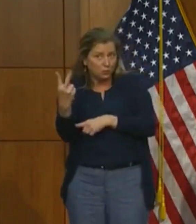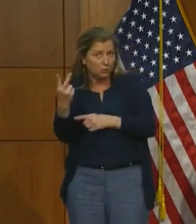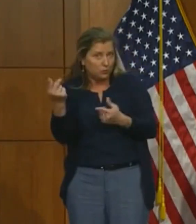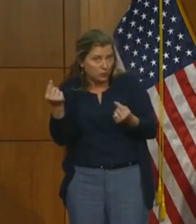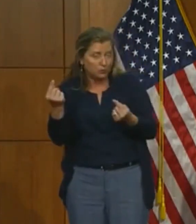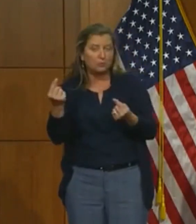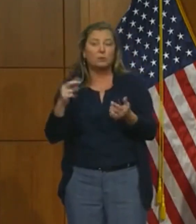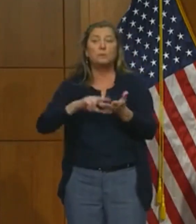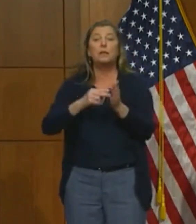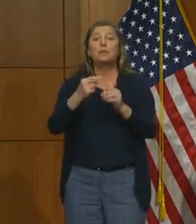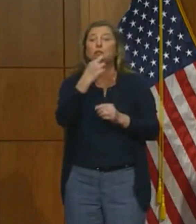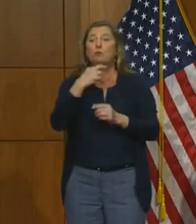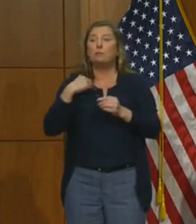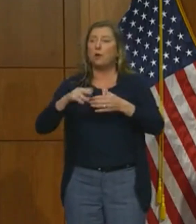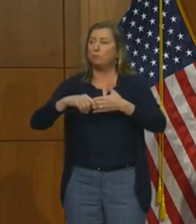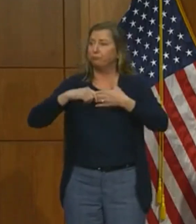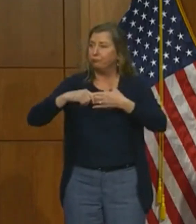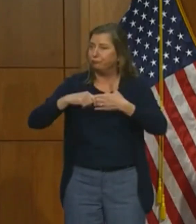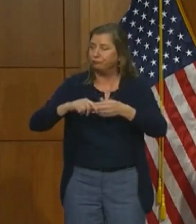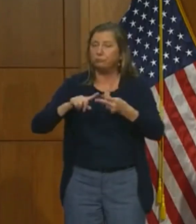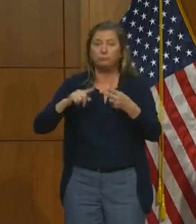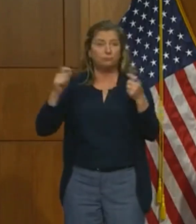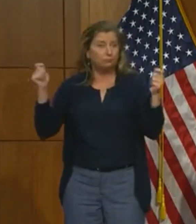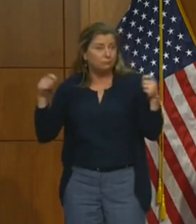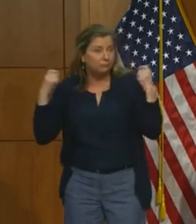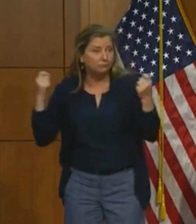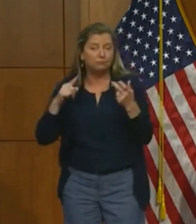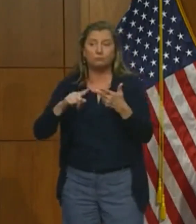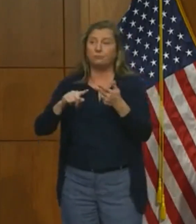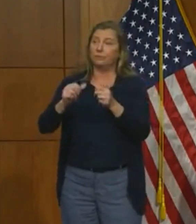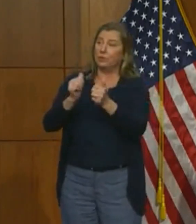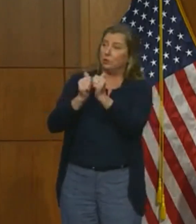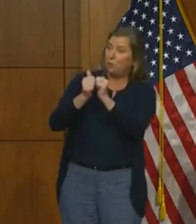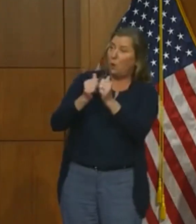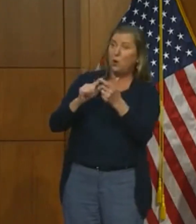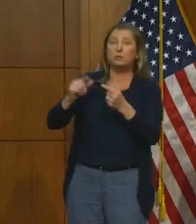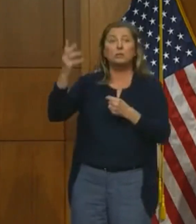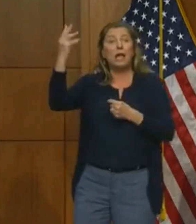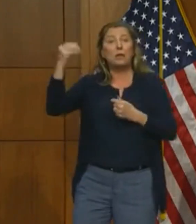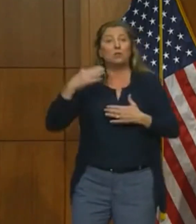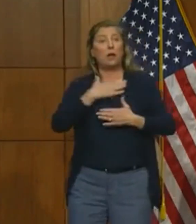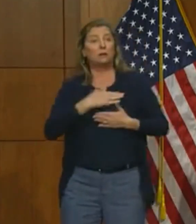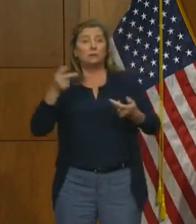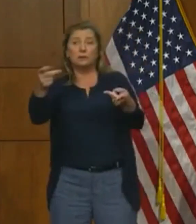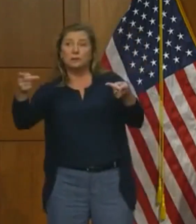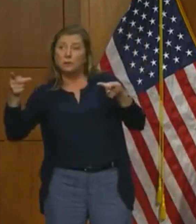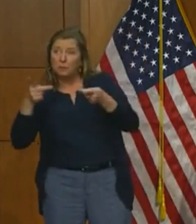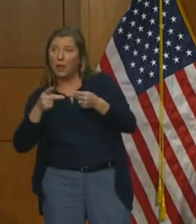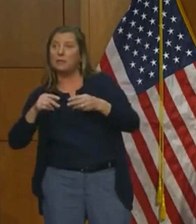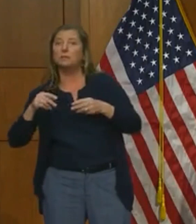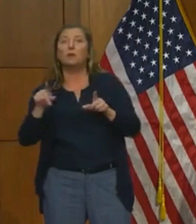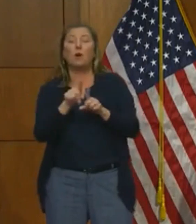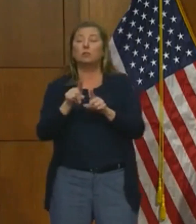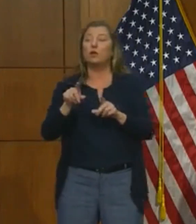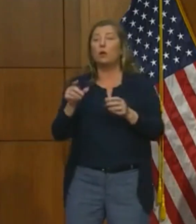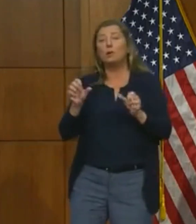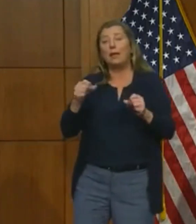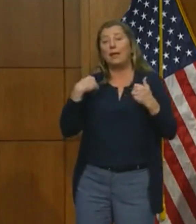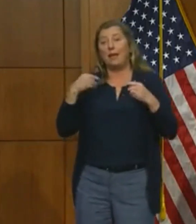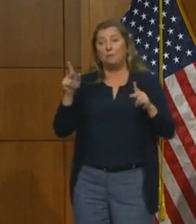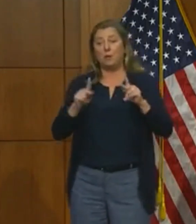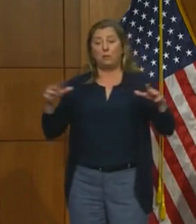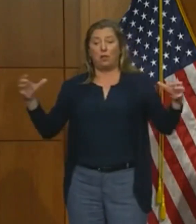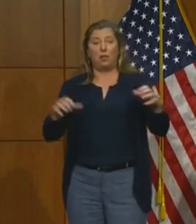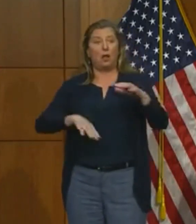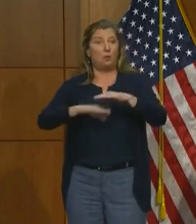restaurants, gyms, sports, outdoor entertainment venues, and gatherings of up to